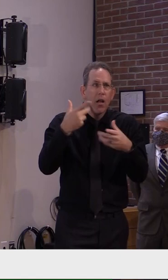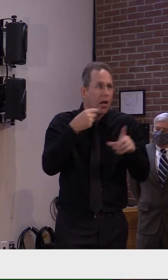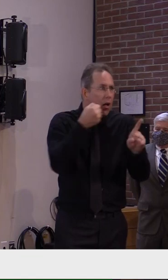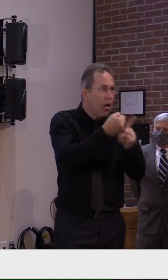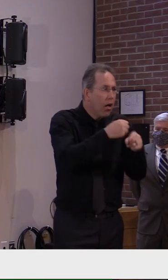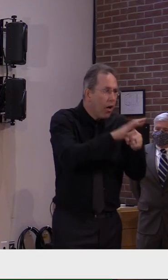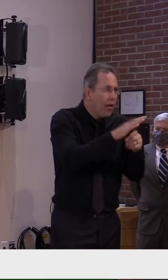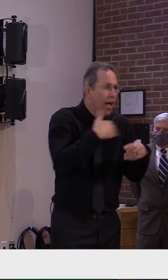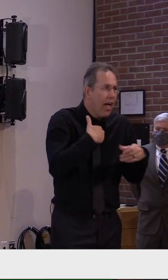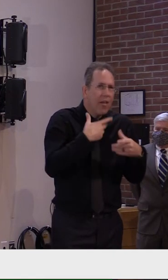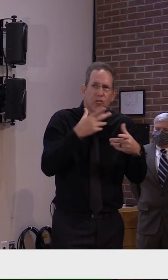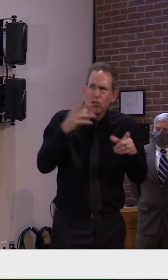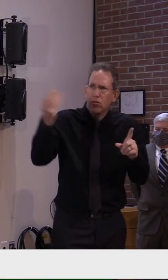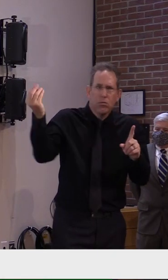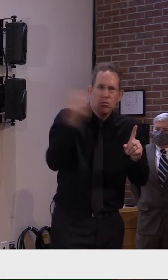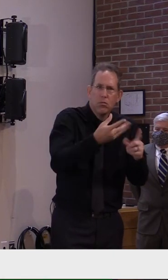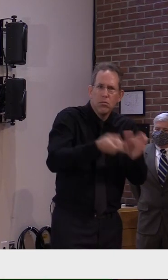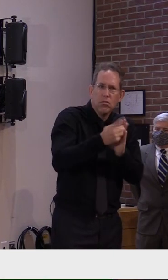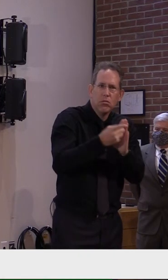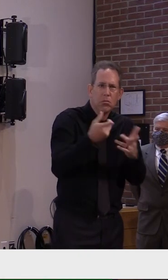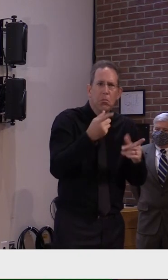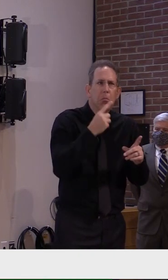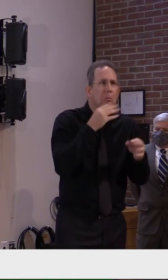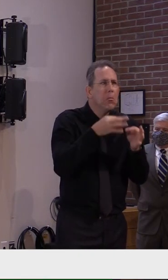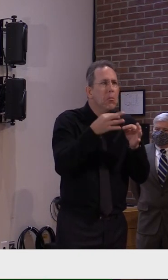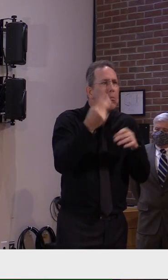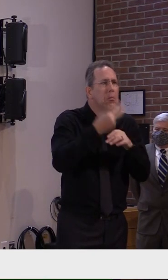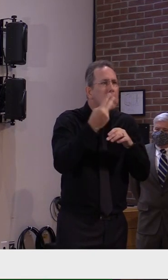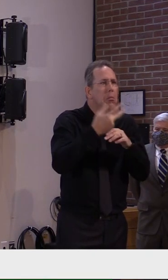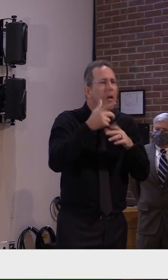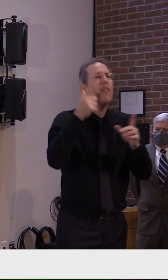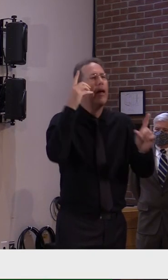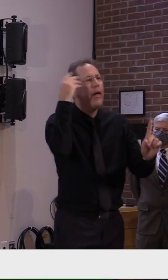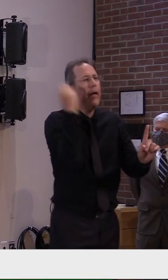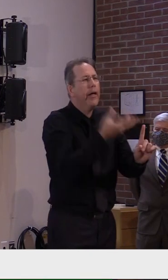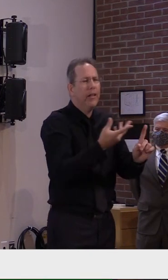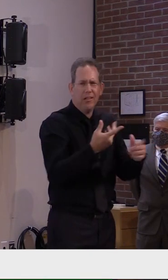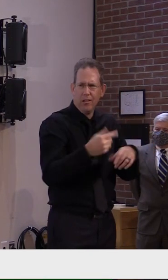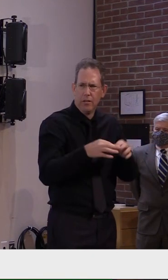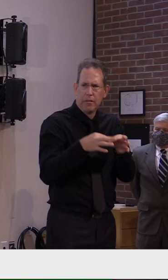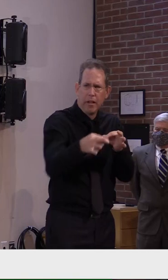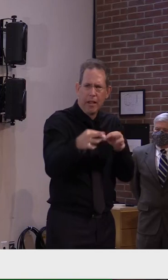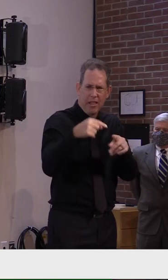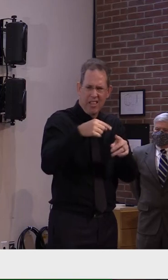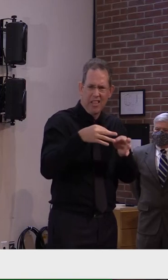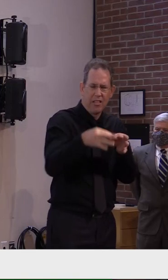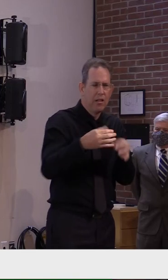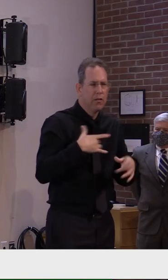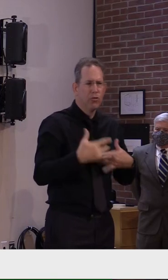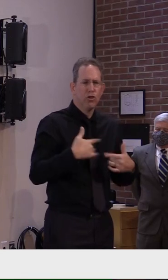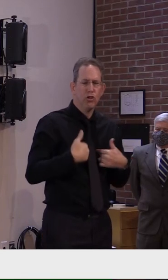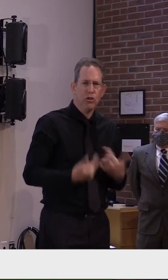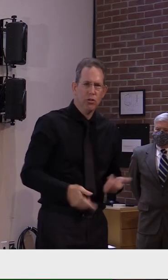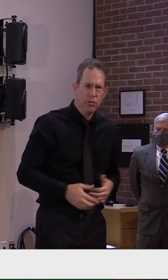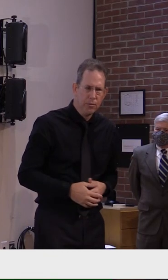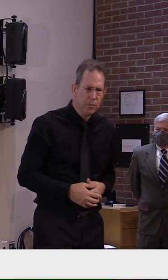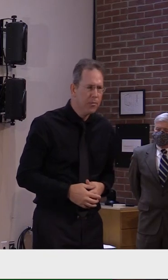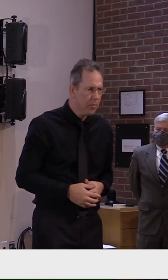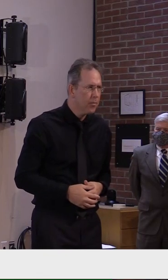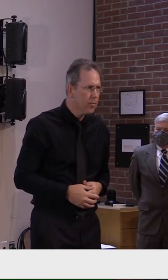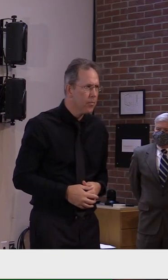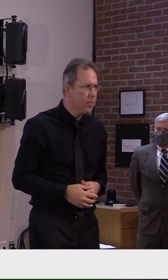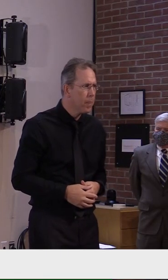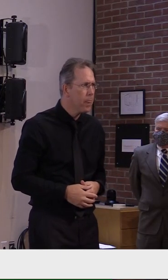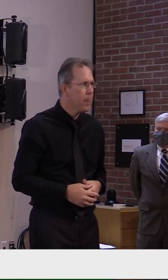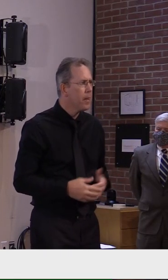to say their child was in quarantine due to close contact with a positive student in one of the schools